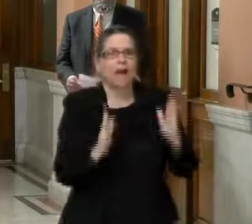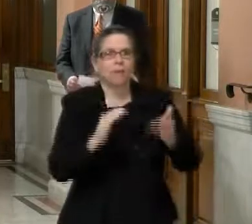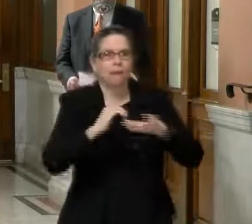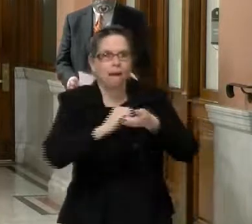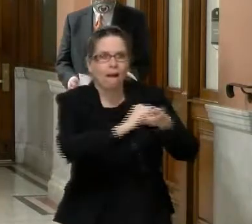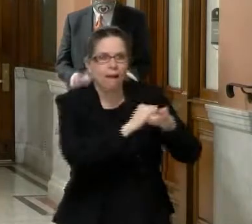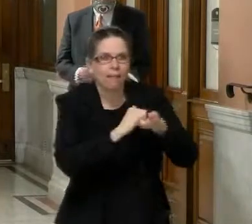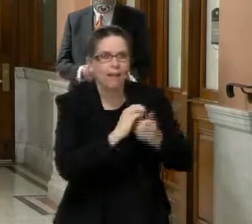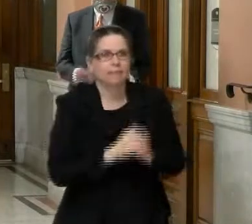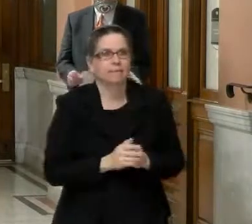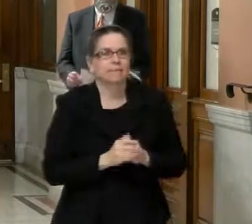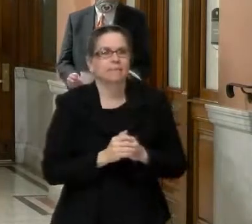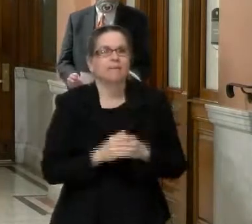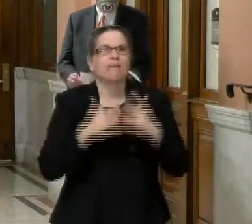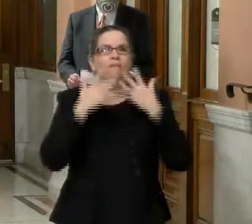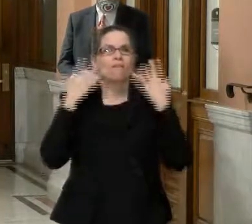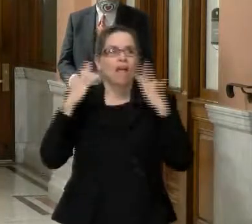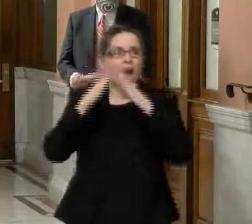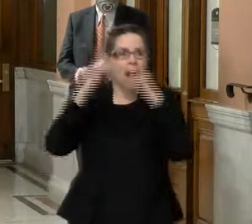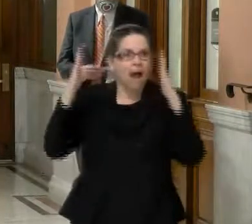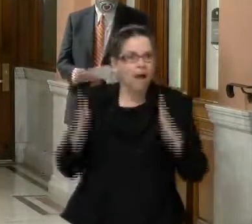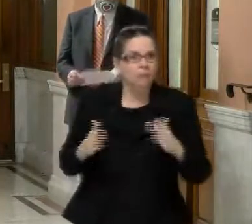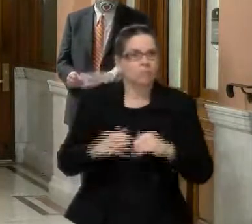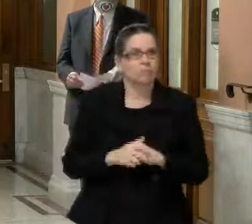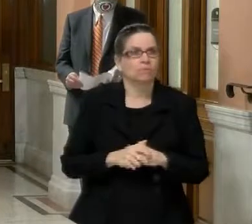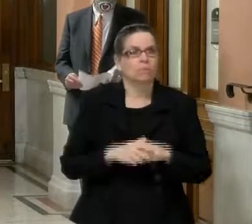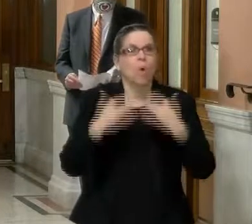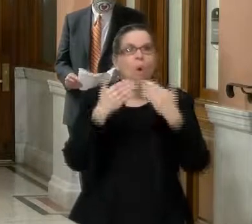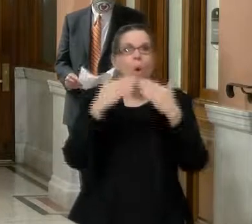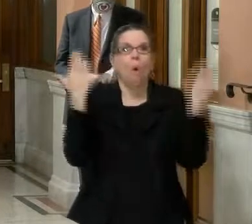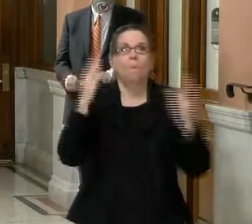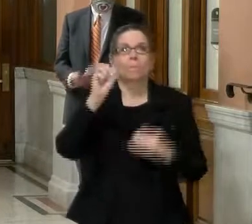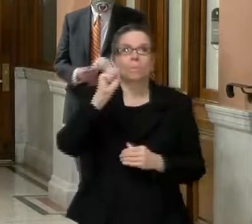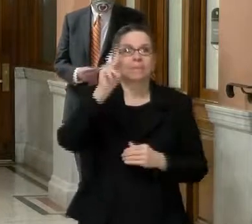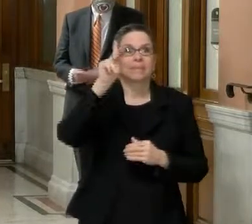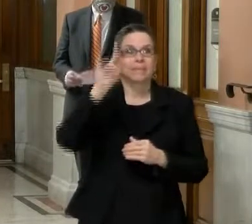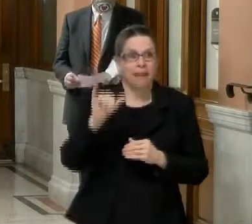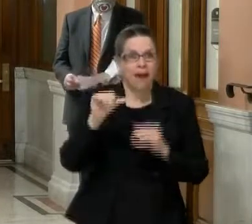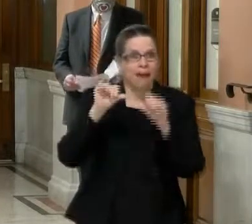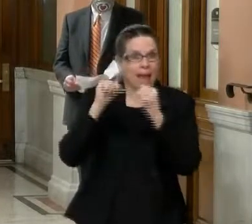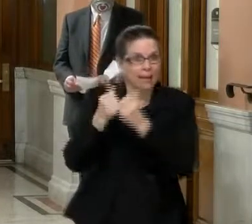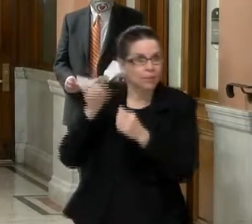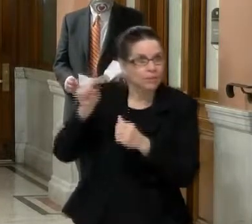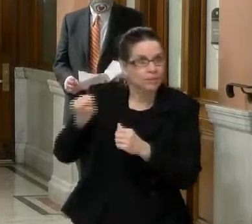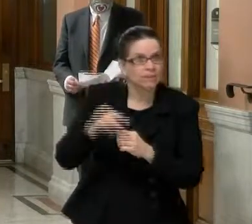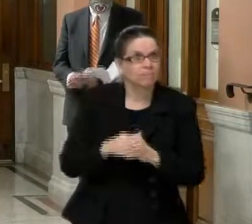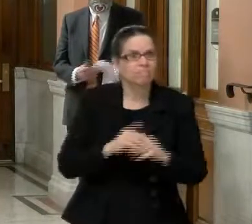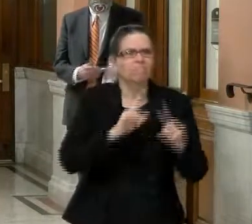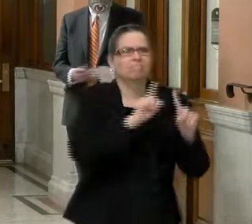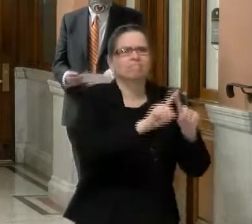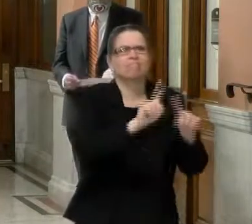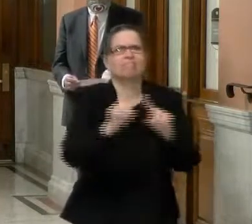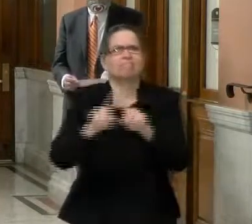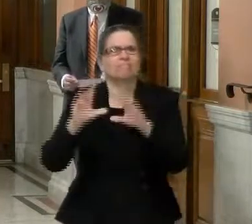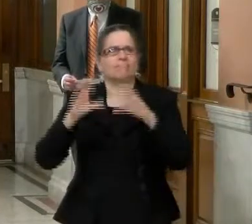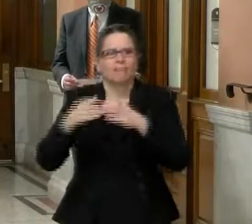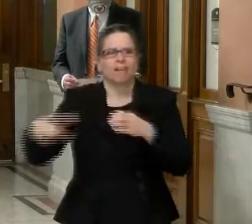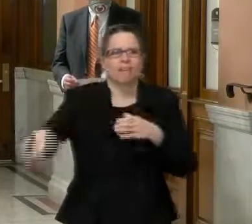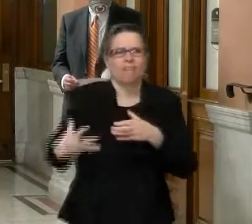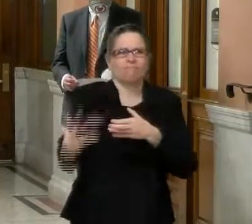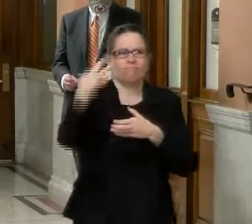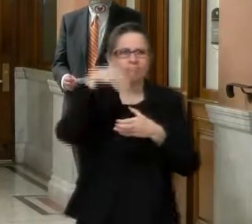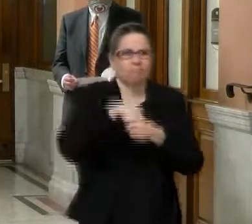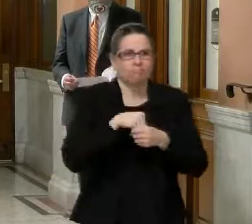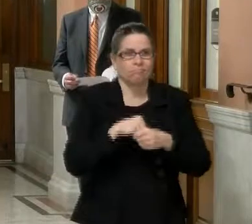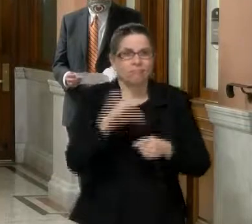sky, community services, which the community action council and which the community housing services. Uh, if you need any help with this,